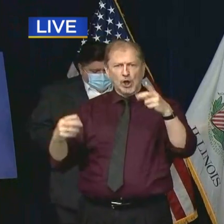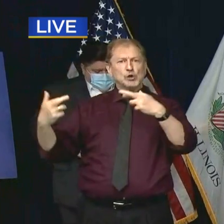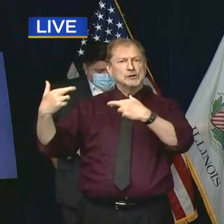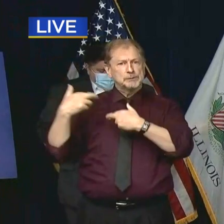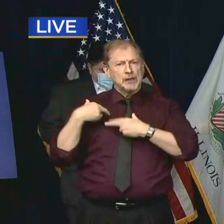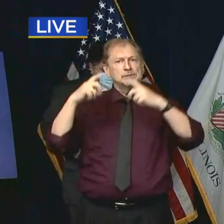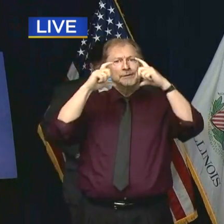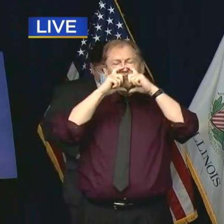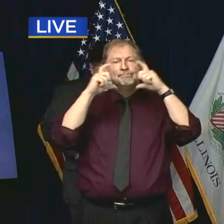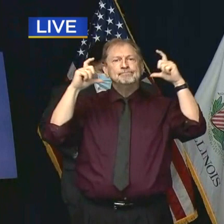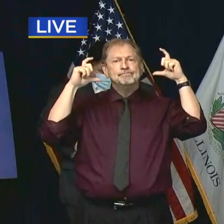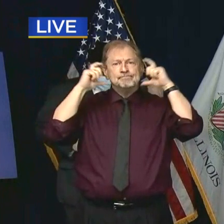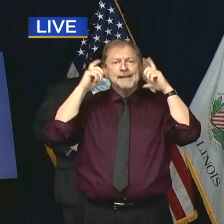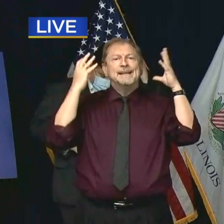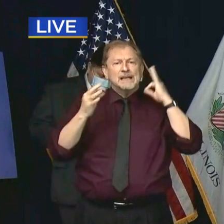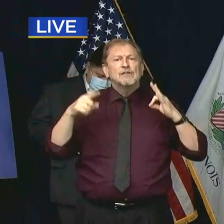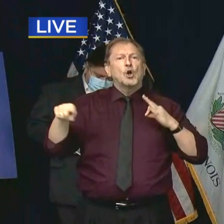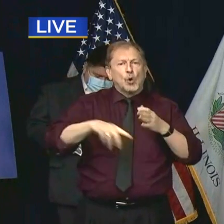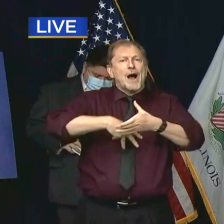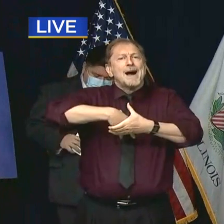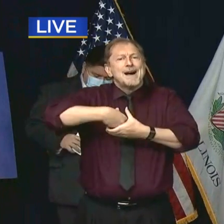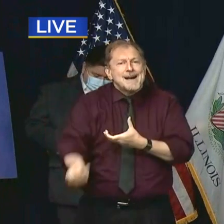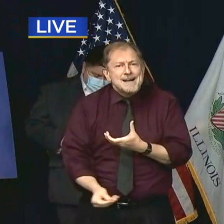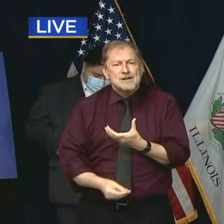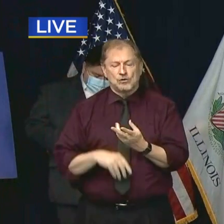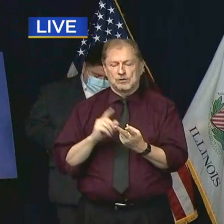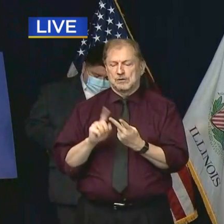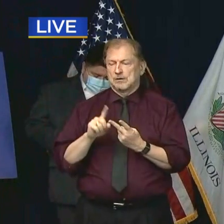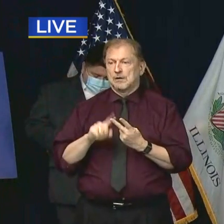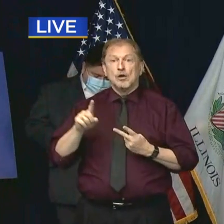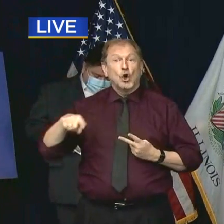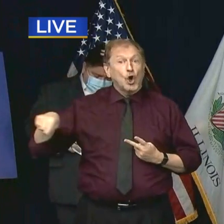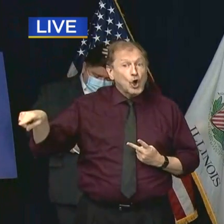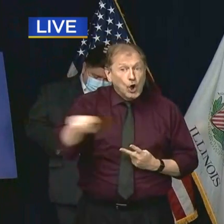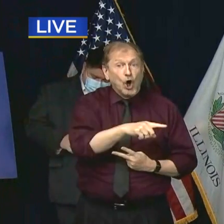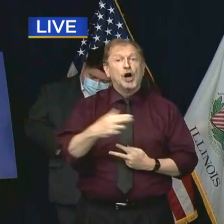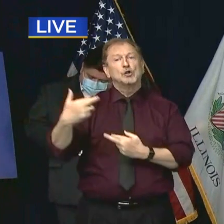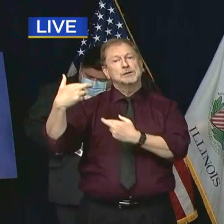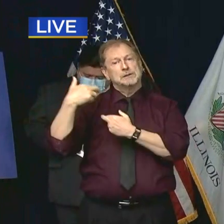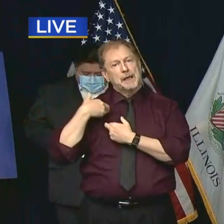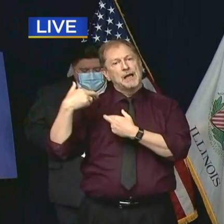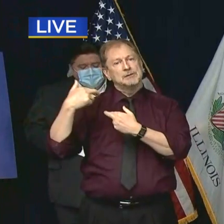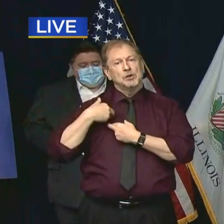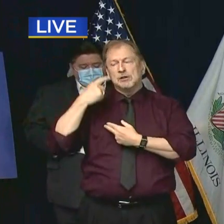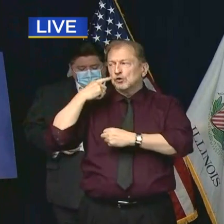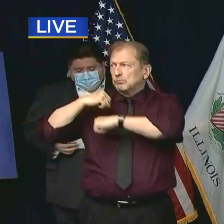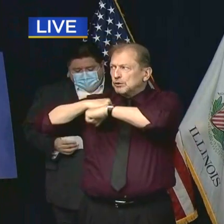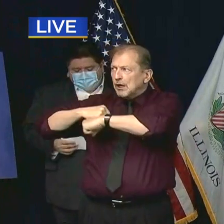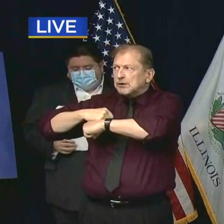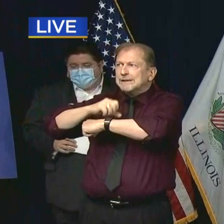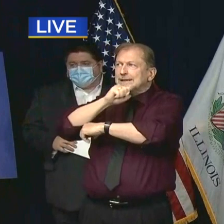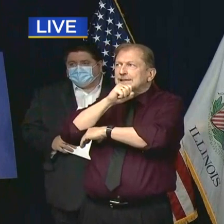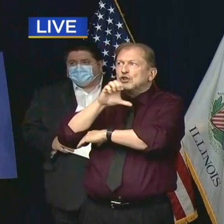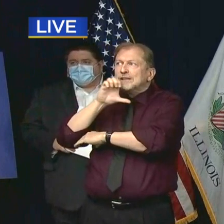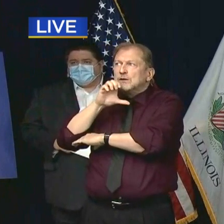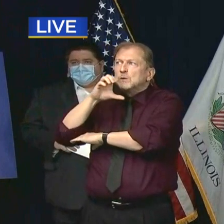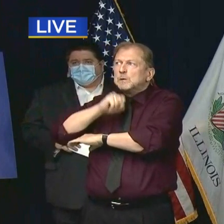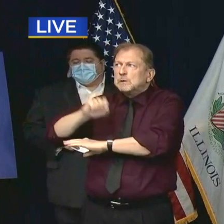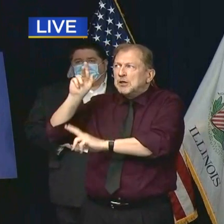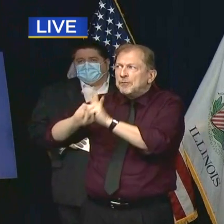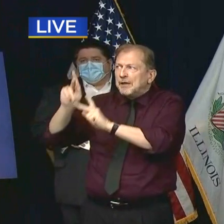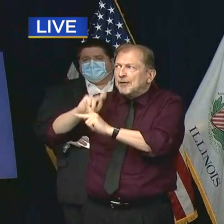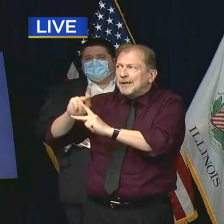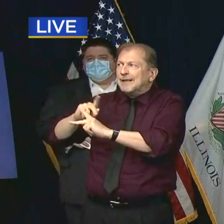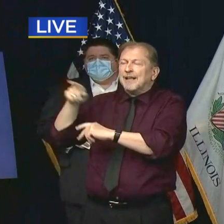covering if you're out in public. You are responsible for helping protect elderly individuals who can suffer the most severe